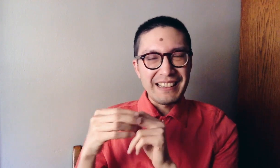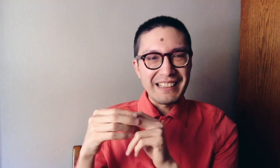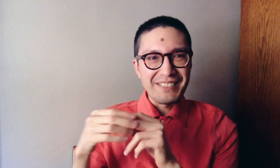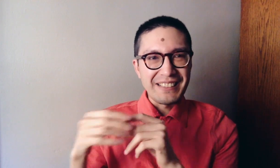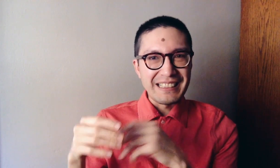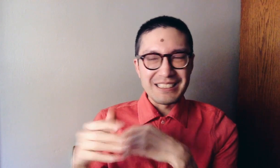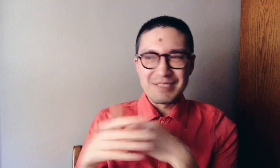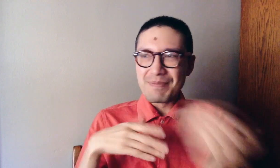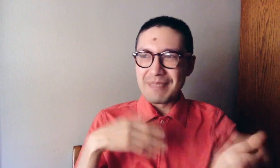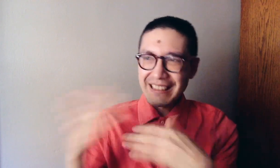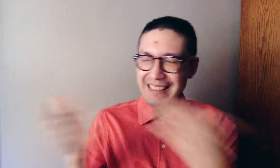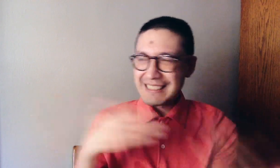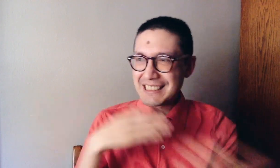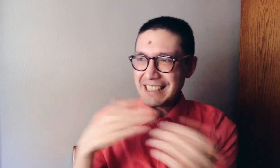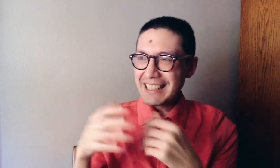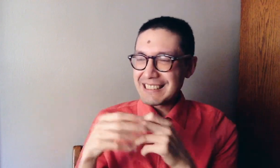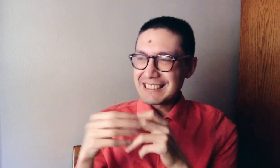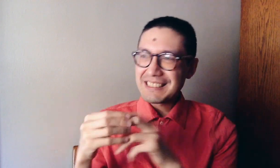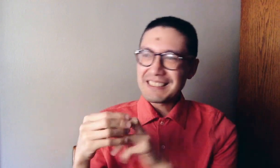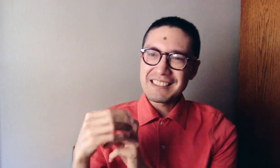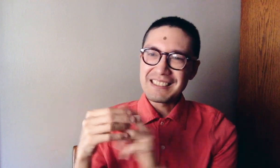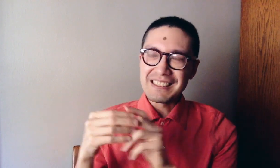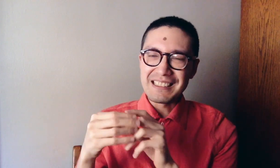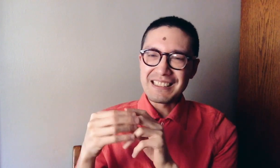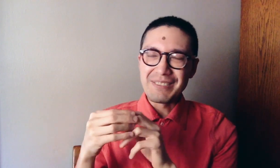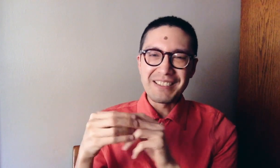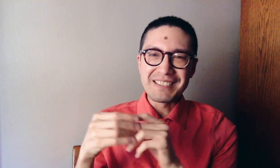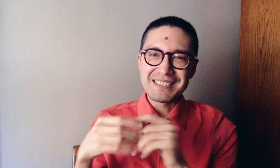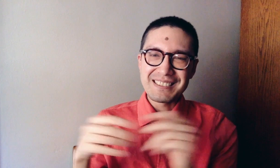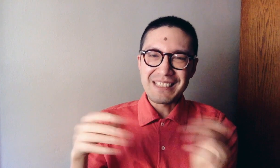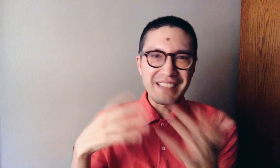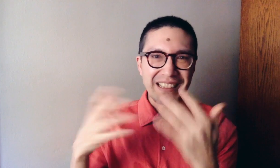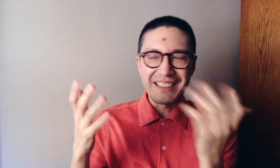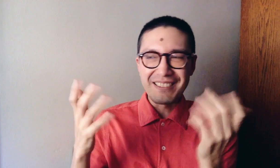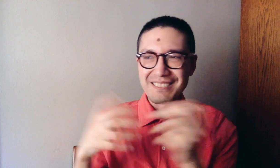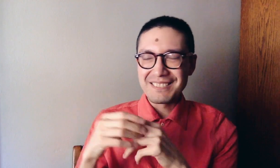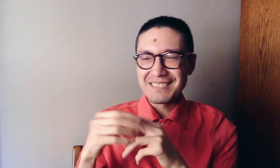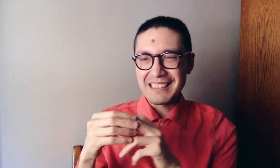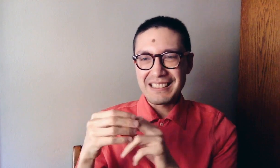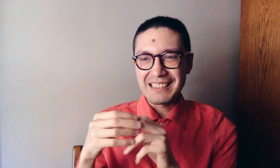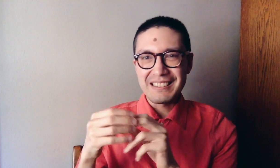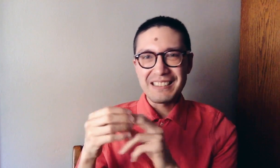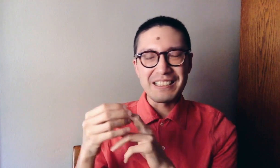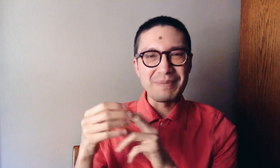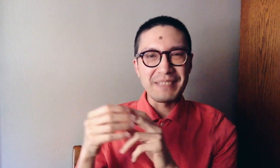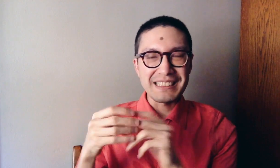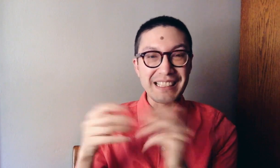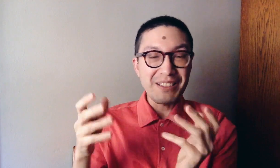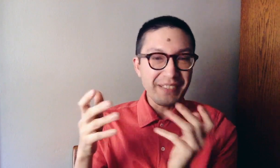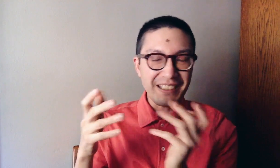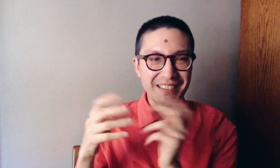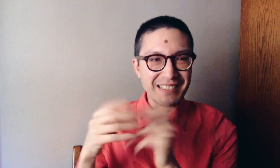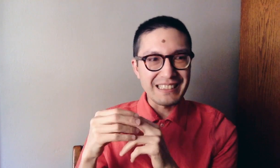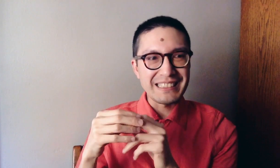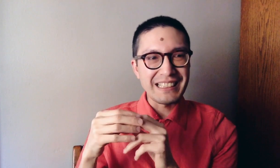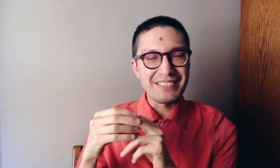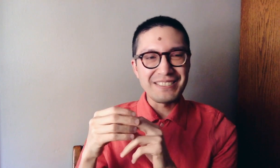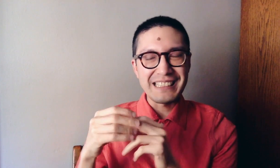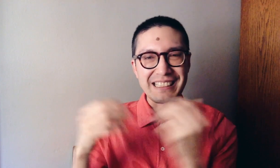think of it as being an exchange, uh, about something you're, um, excited about, instead of seeing